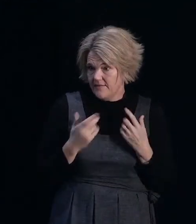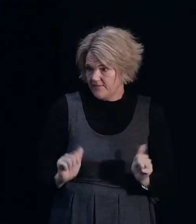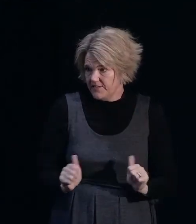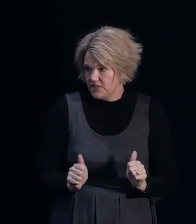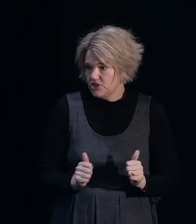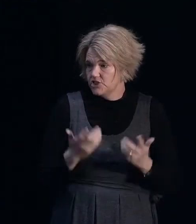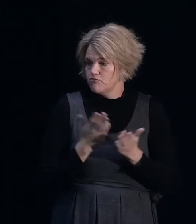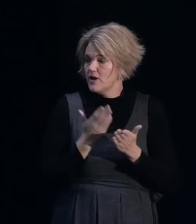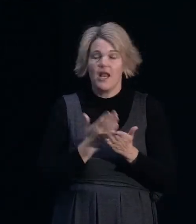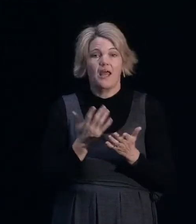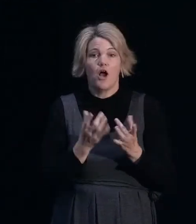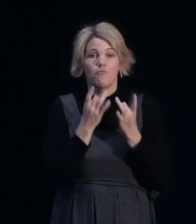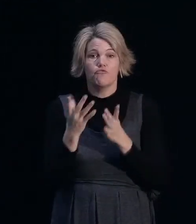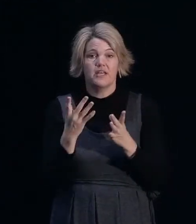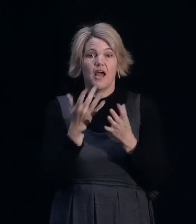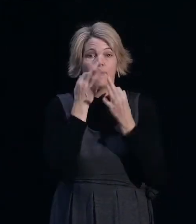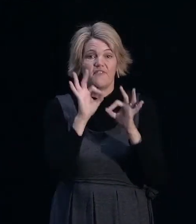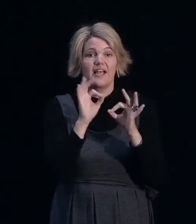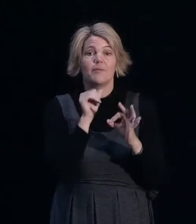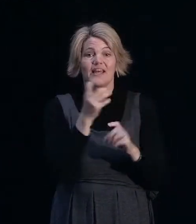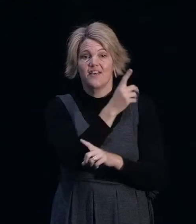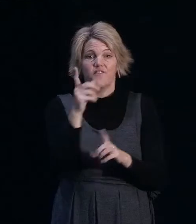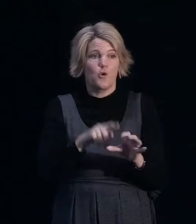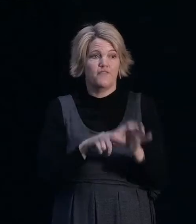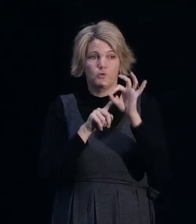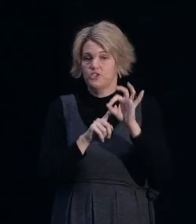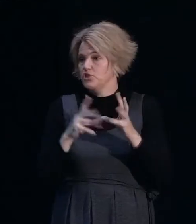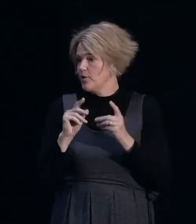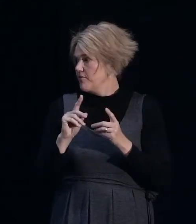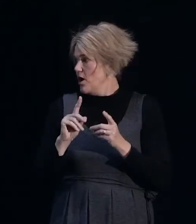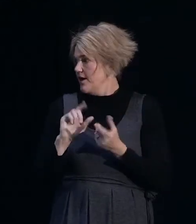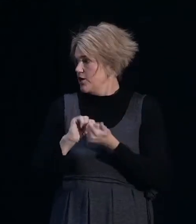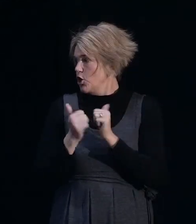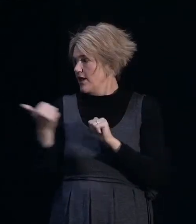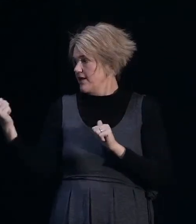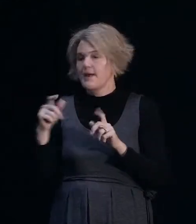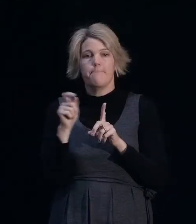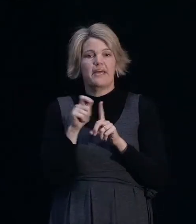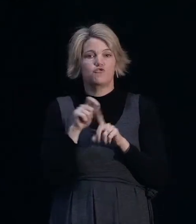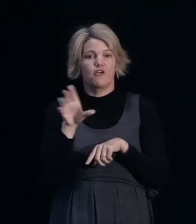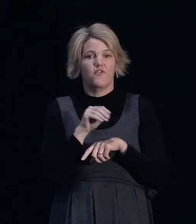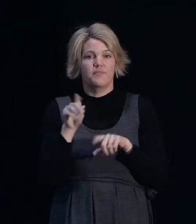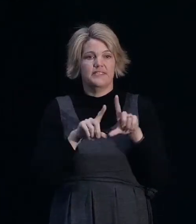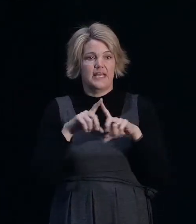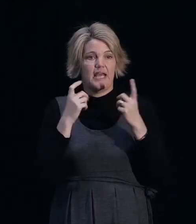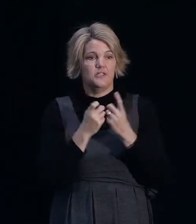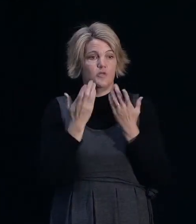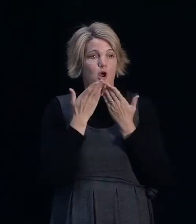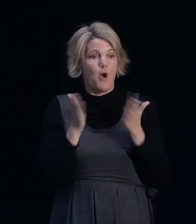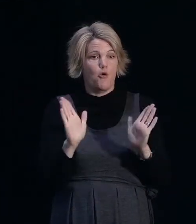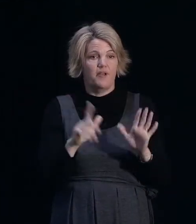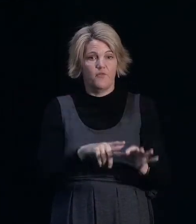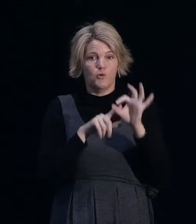I'm really available to answer a whole bunch of questions if people have those with my colleague Patrick from the council. So open to take questions.